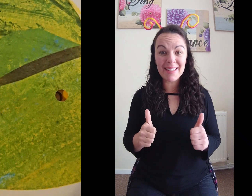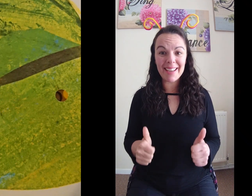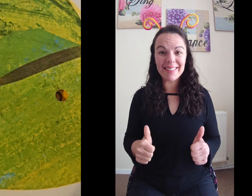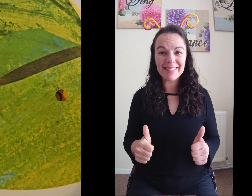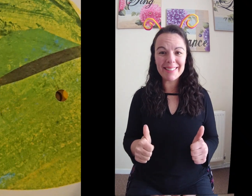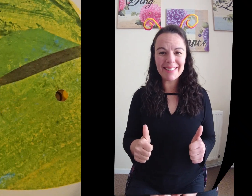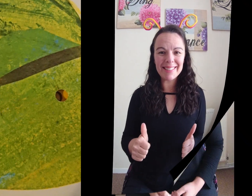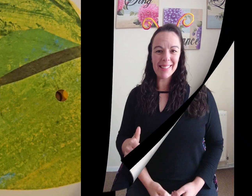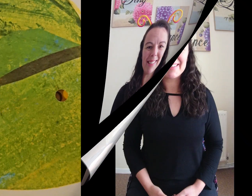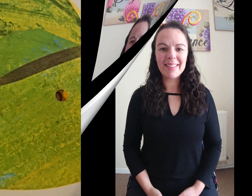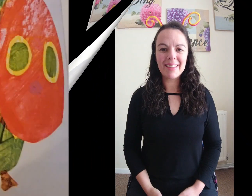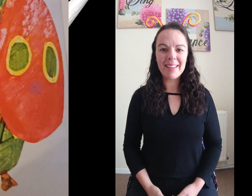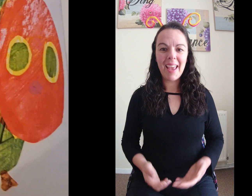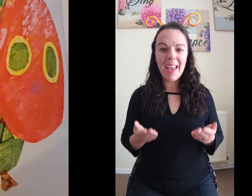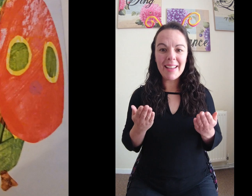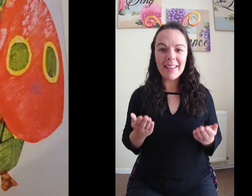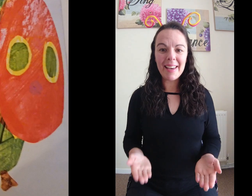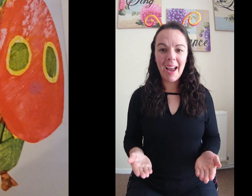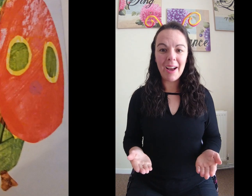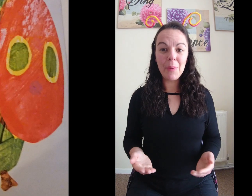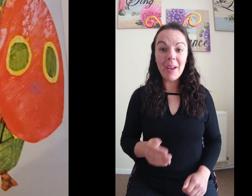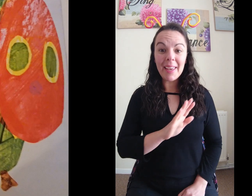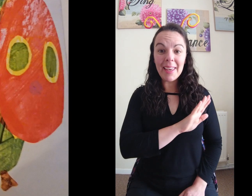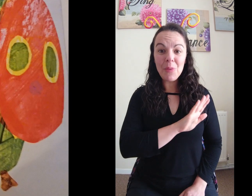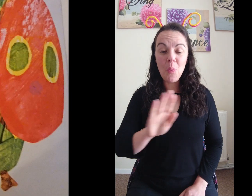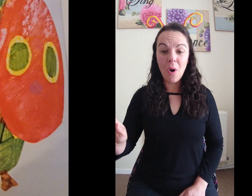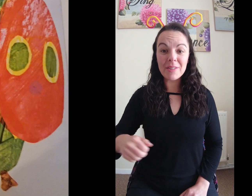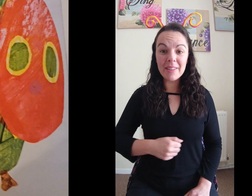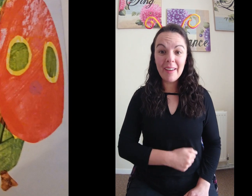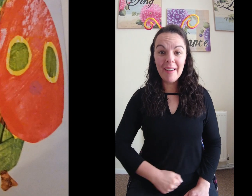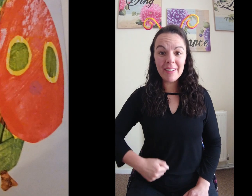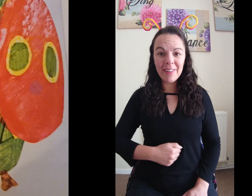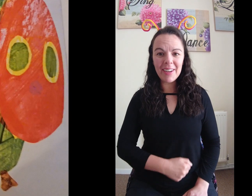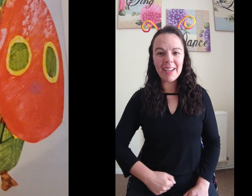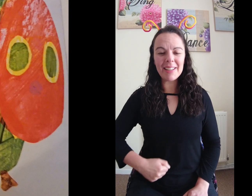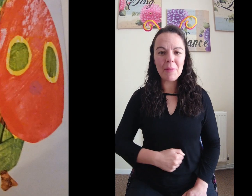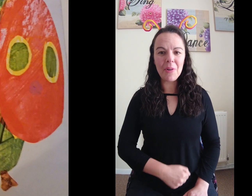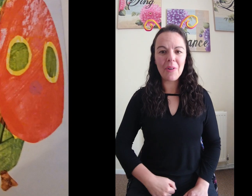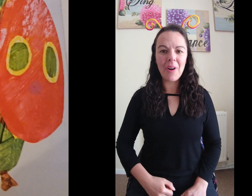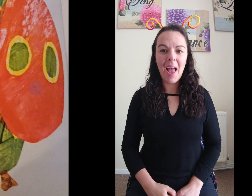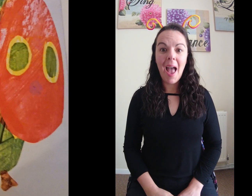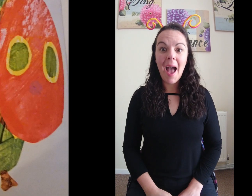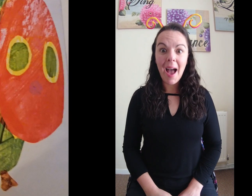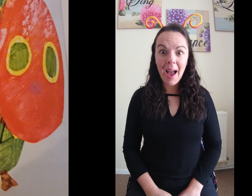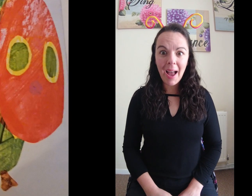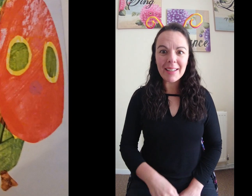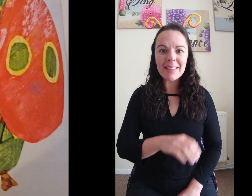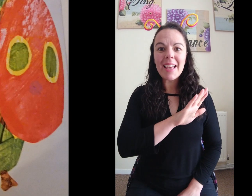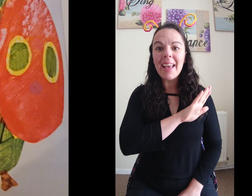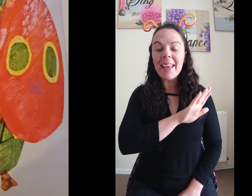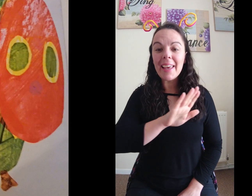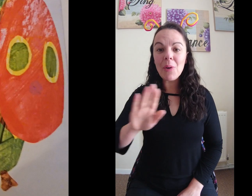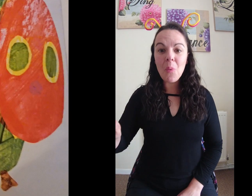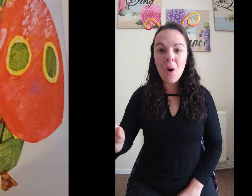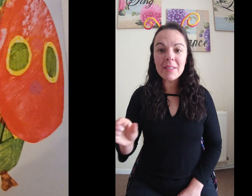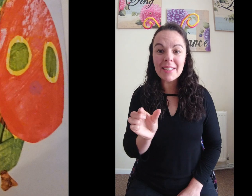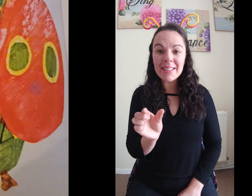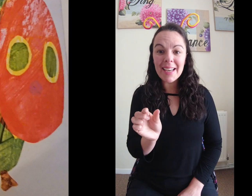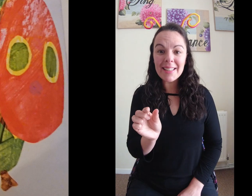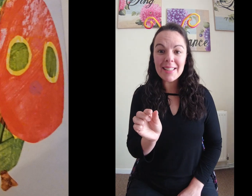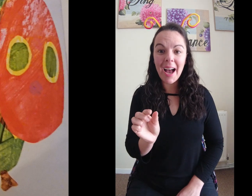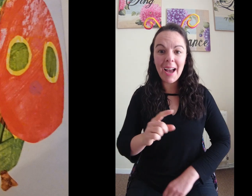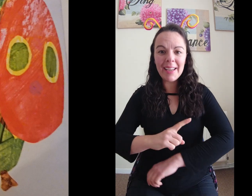better. Now he wasn't hungry anymore. And he